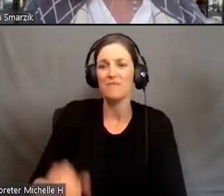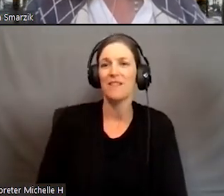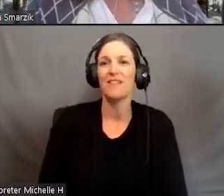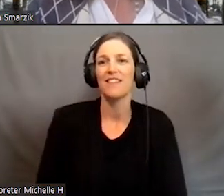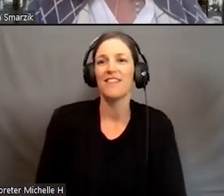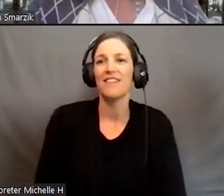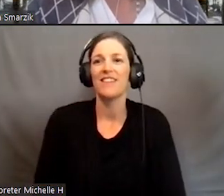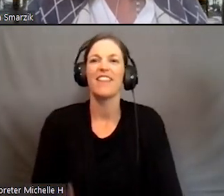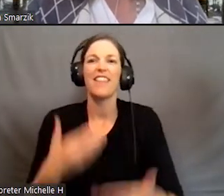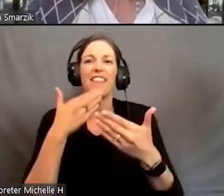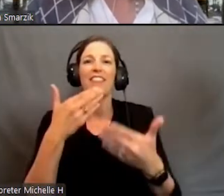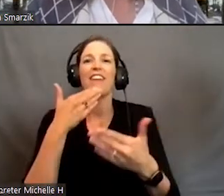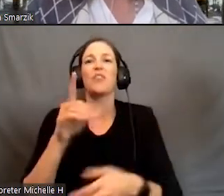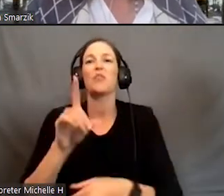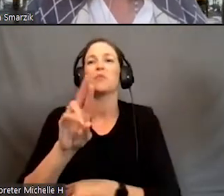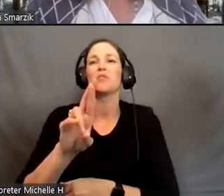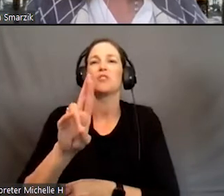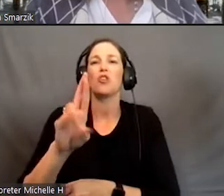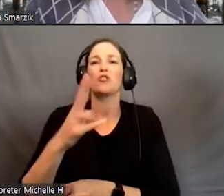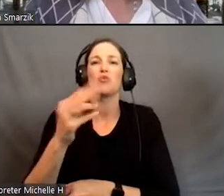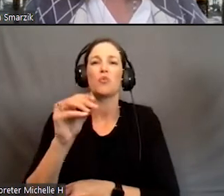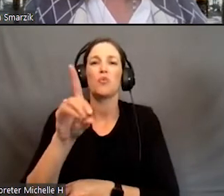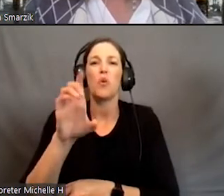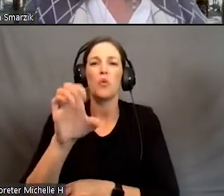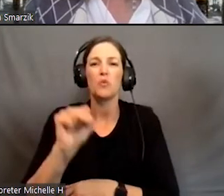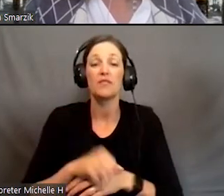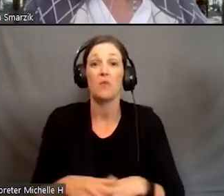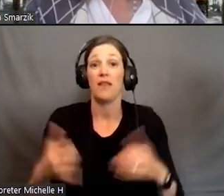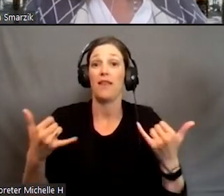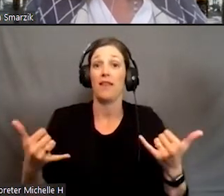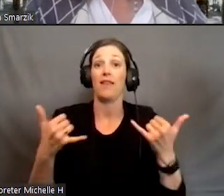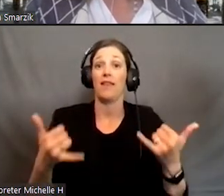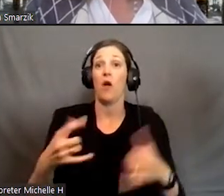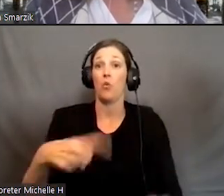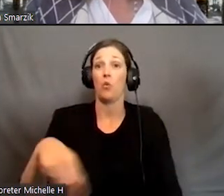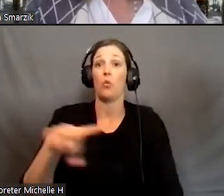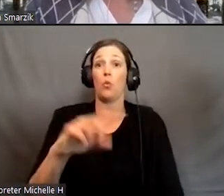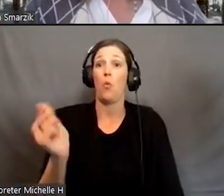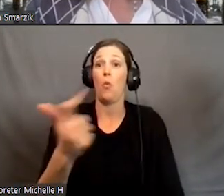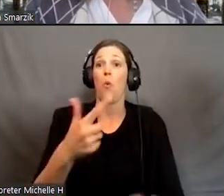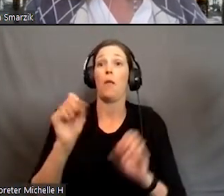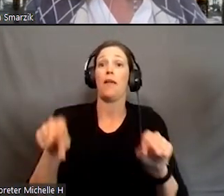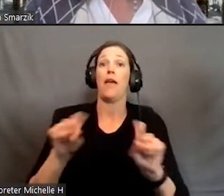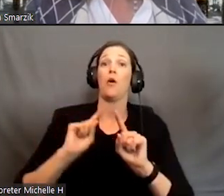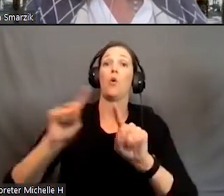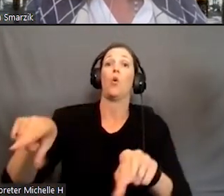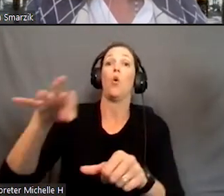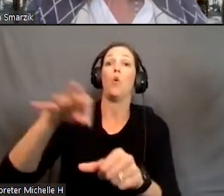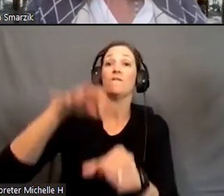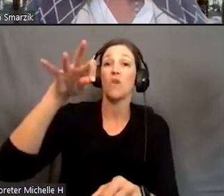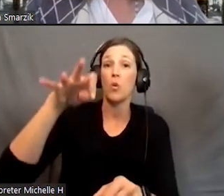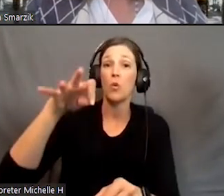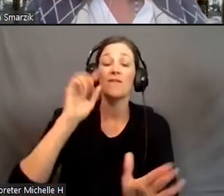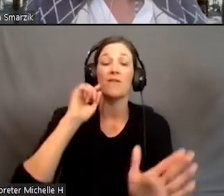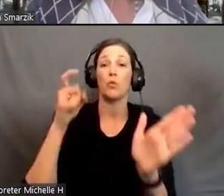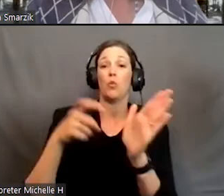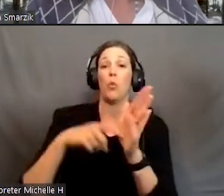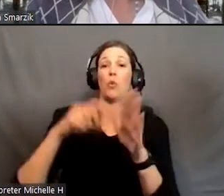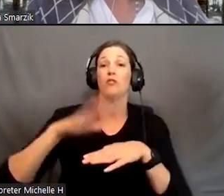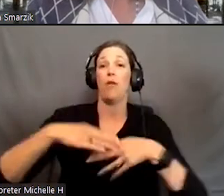Thank you, Dr. Rhodes. So now you all can go and vote. If you notice on the slide,